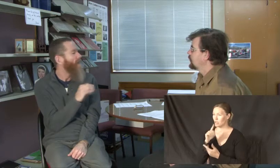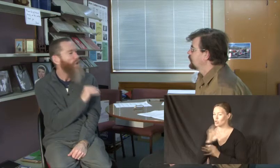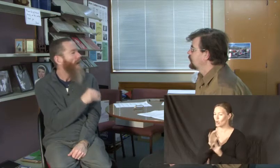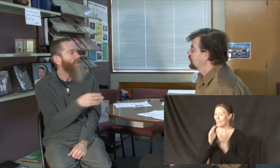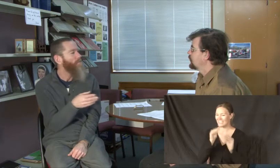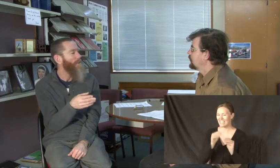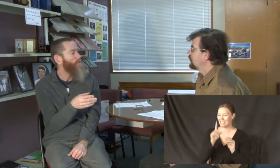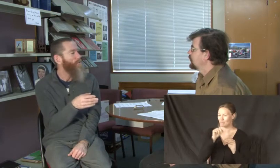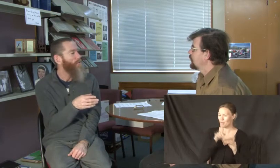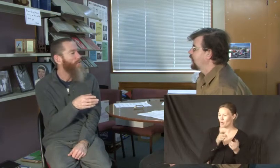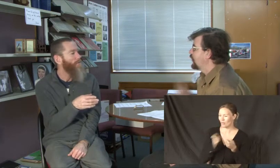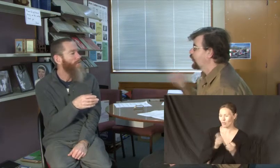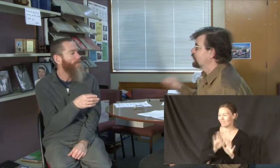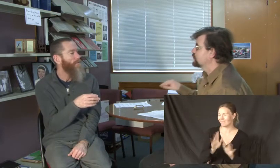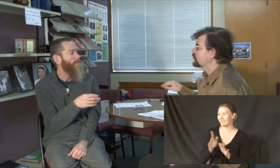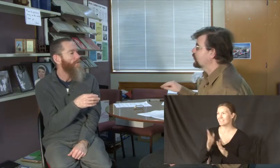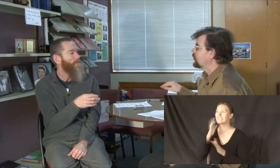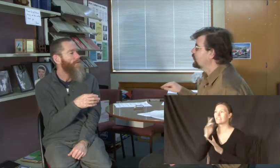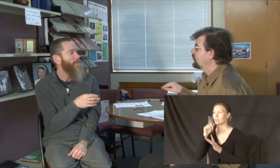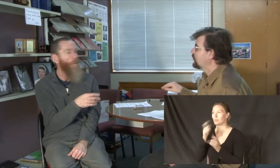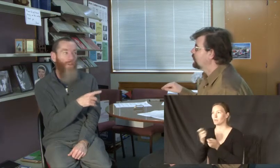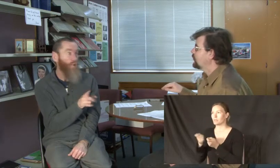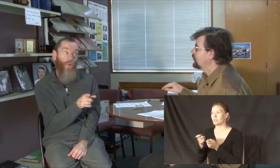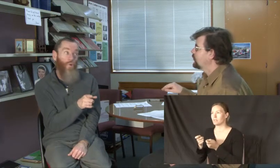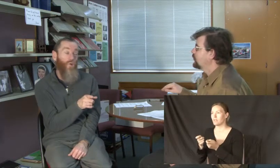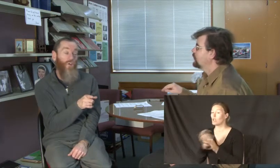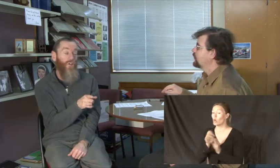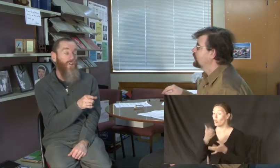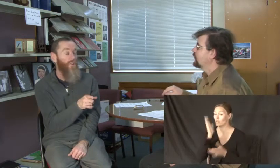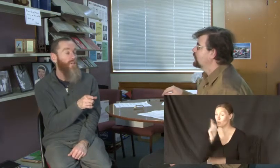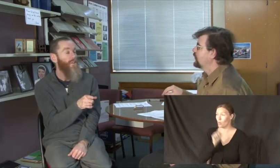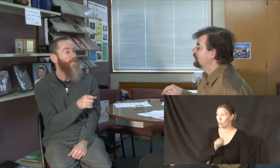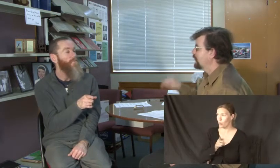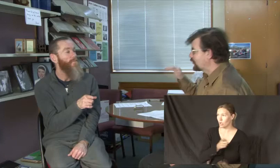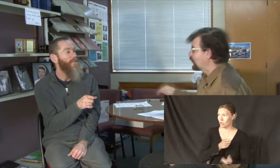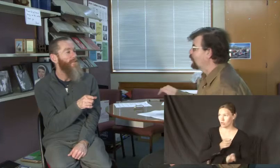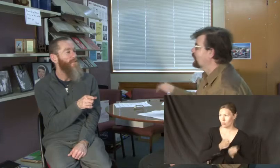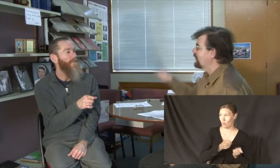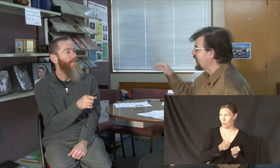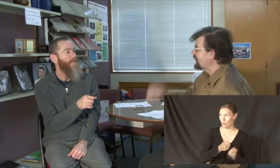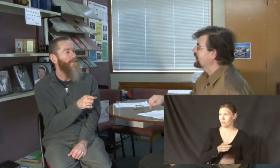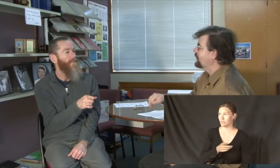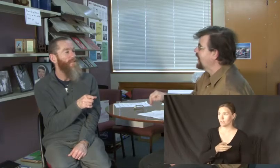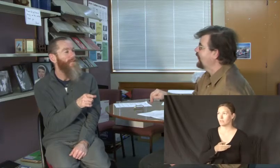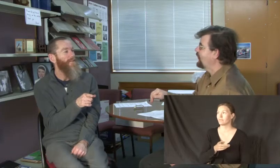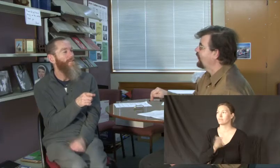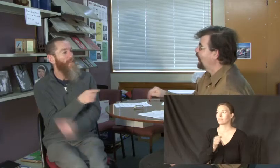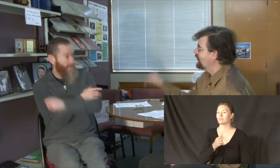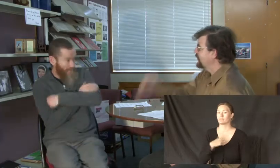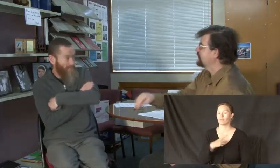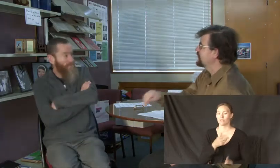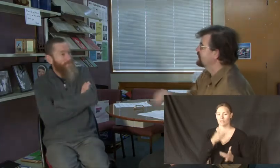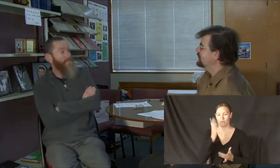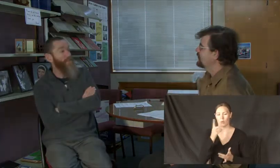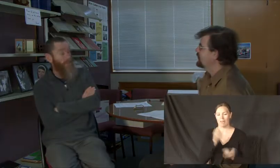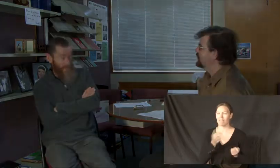education people. And not the school. Not the school. But the school. And having the power. That's it. That's it.